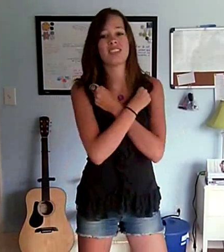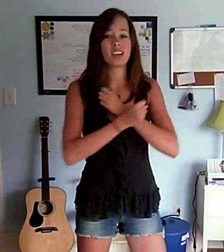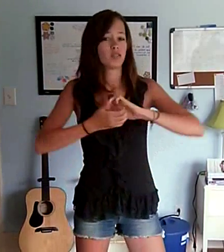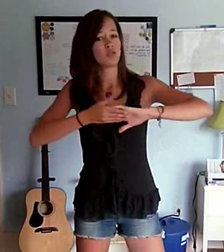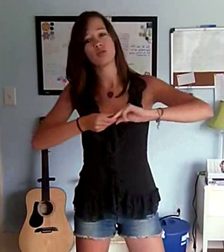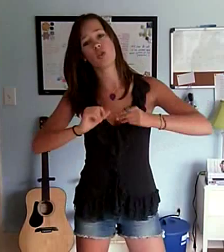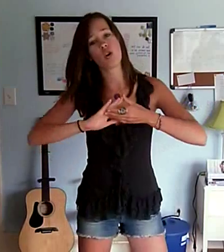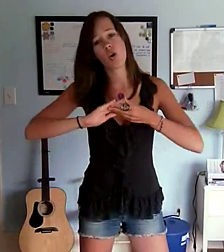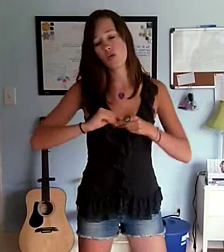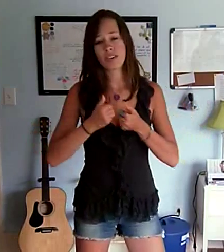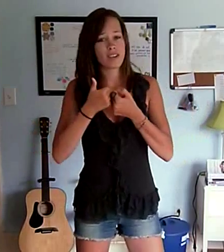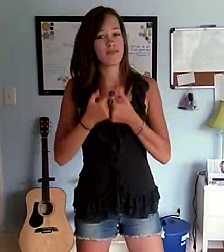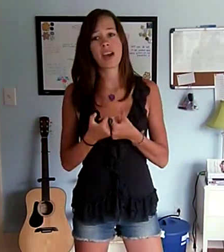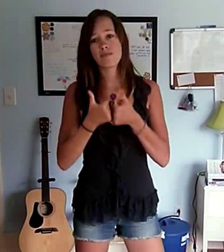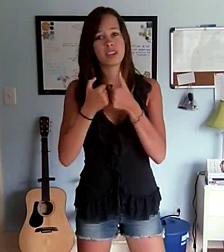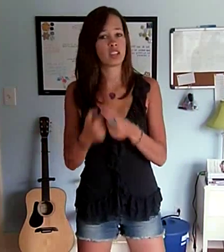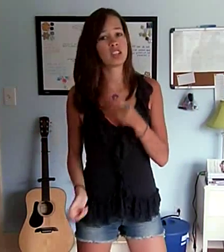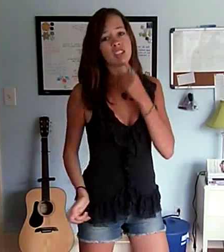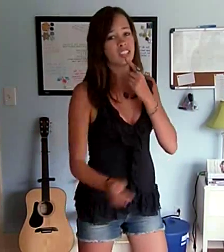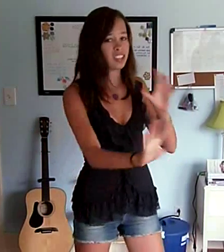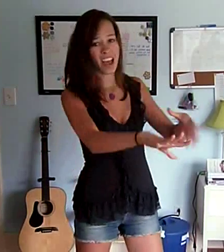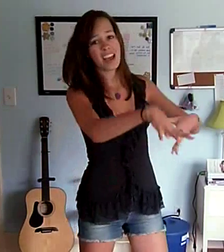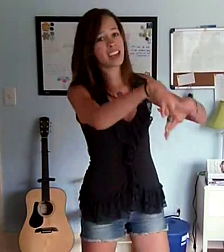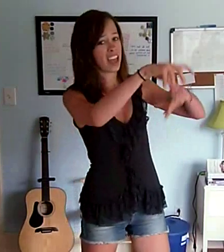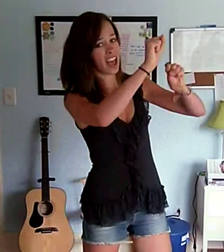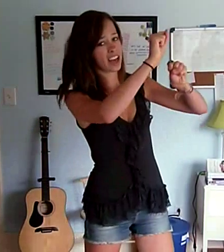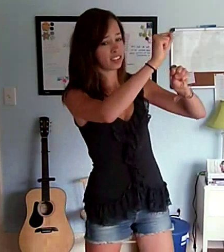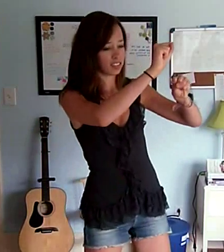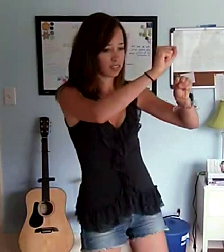a love story, baby, just say yes